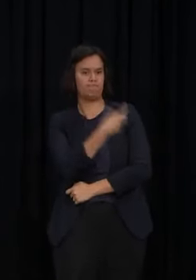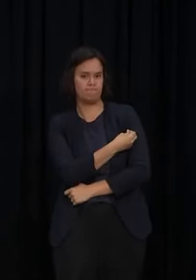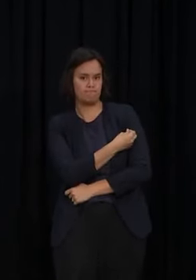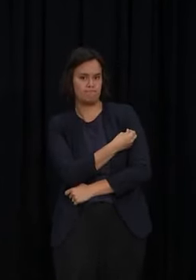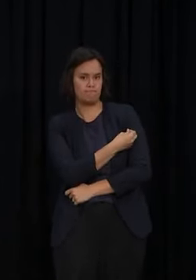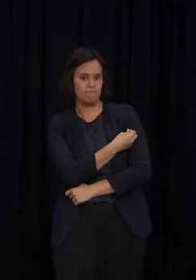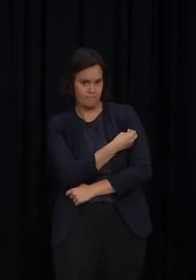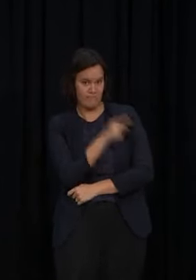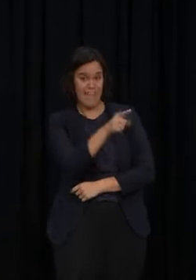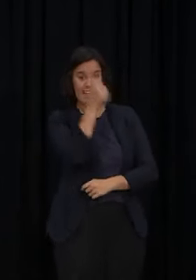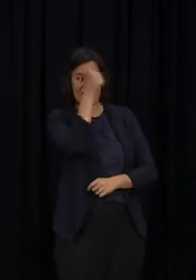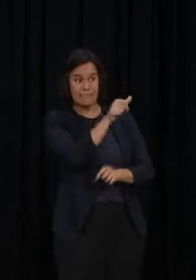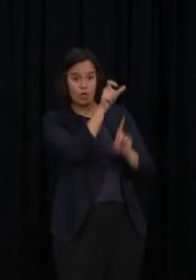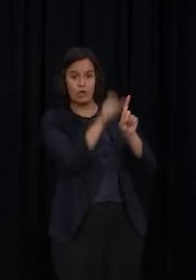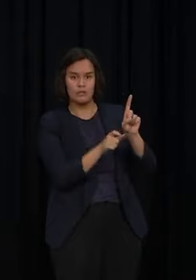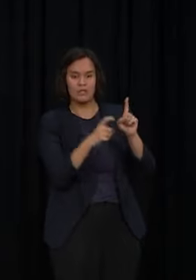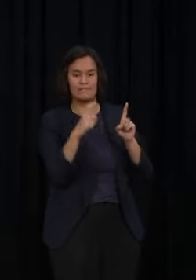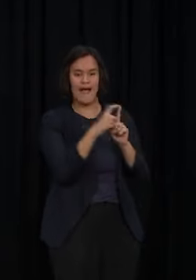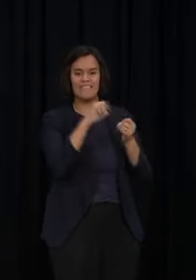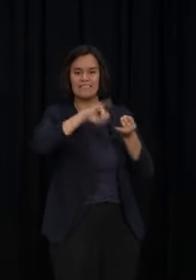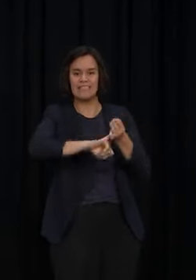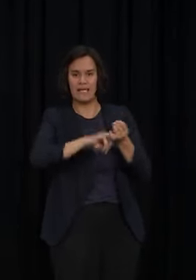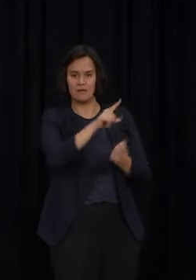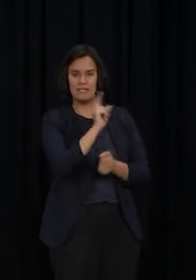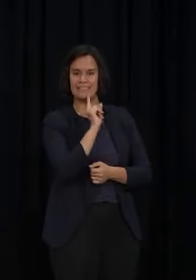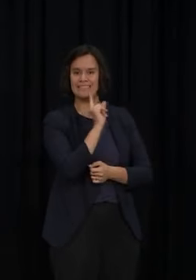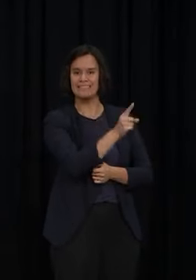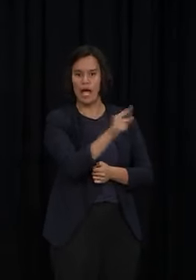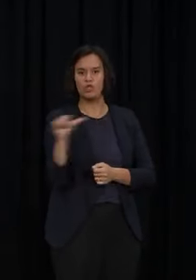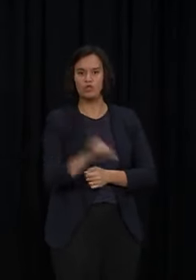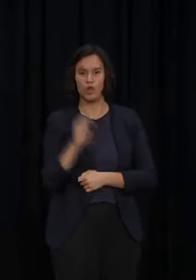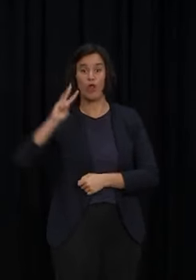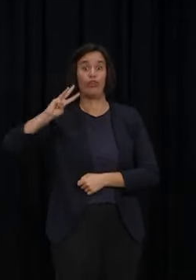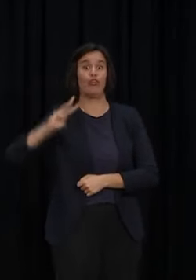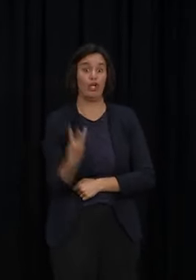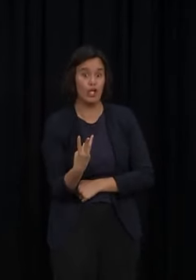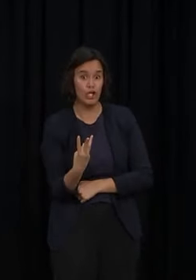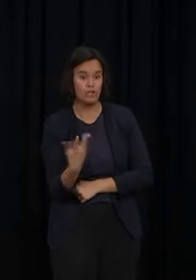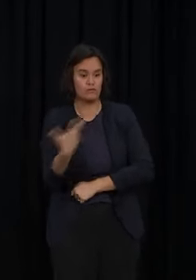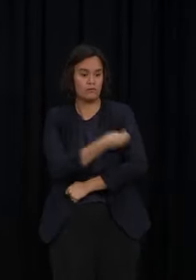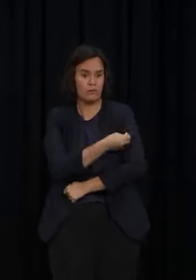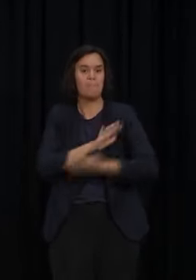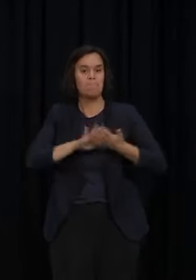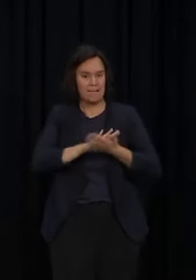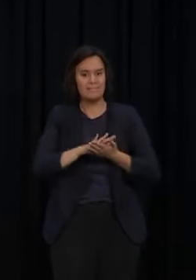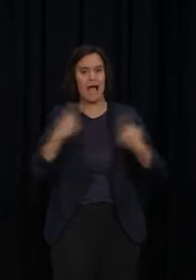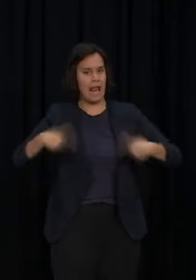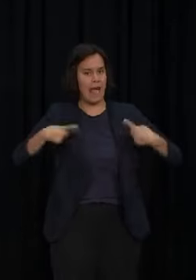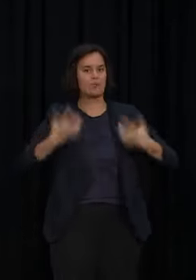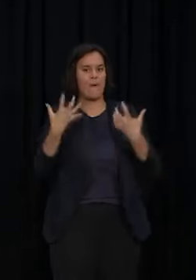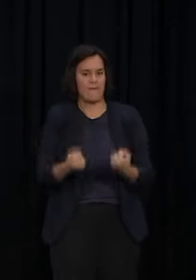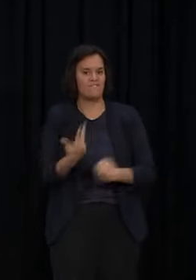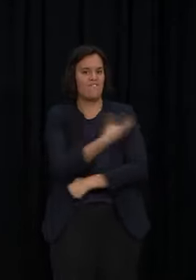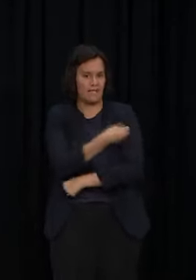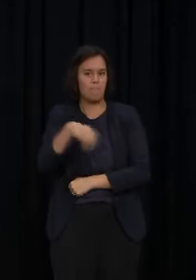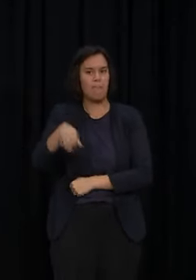in doing that? Are you sure it was for everyone or was that for returnees? No, he's suggesting it should be part of the vaccine pass. look and I'm sure